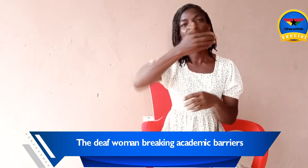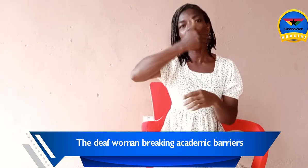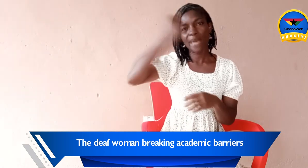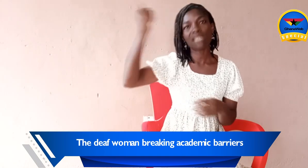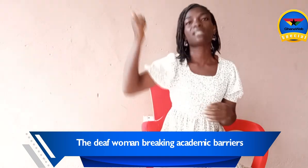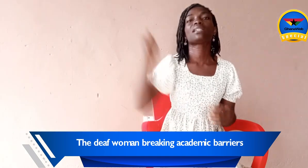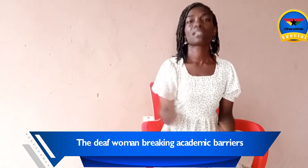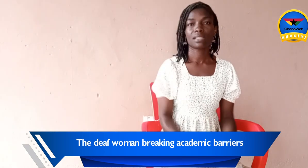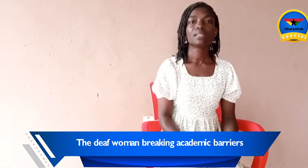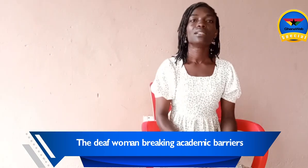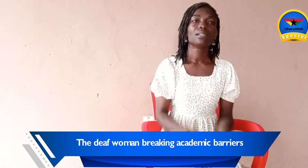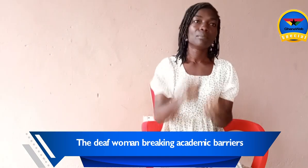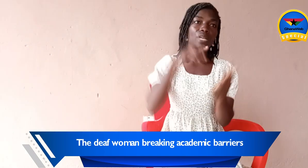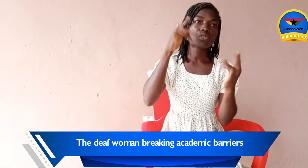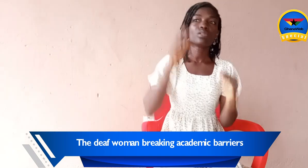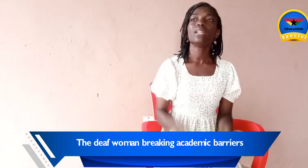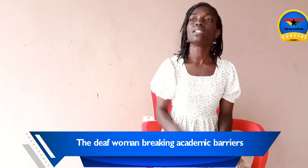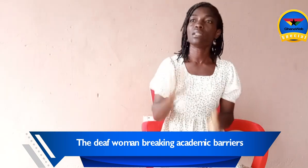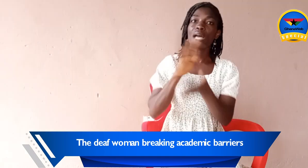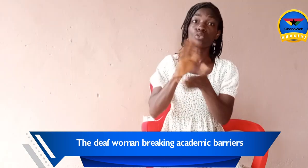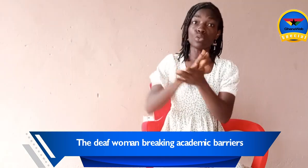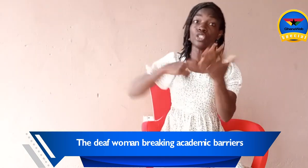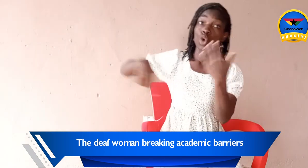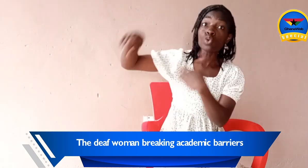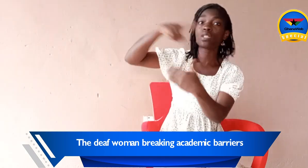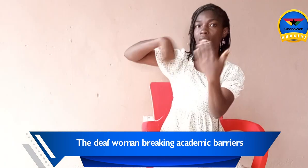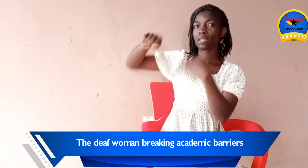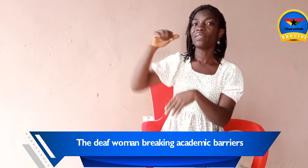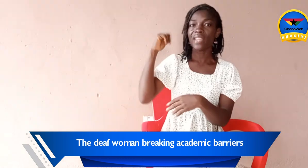best students in my school in those days.